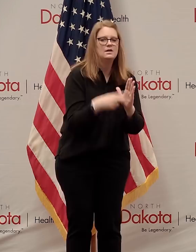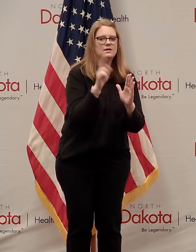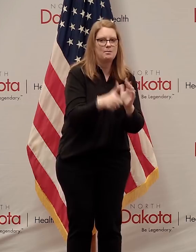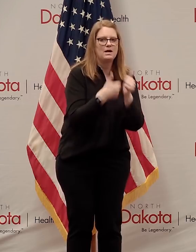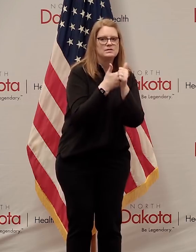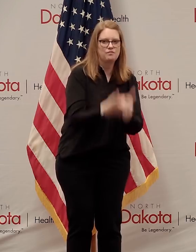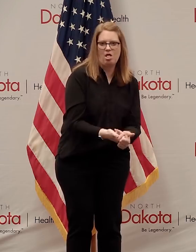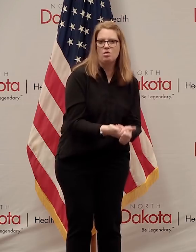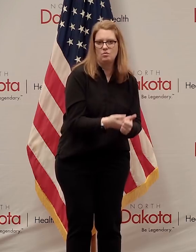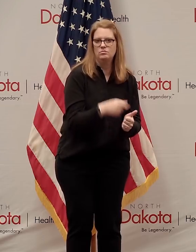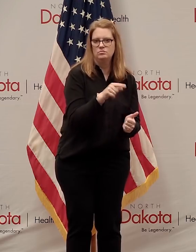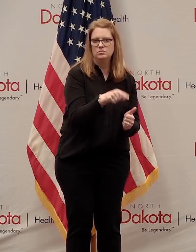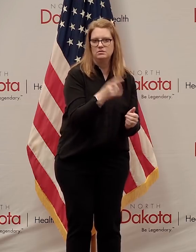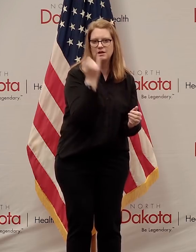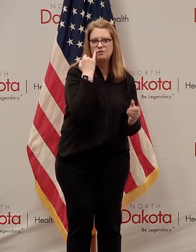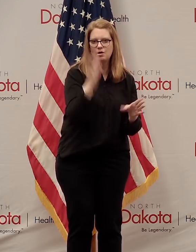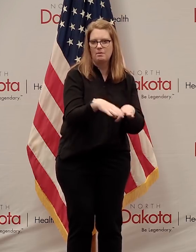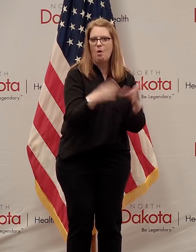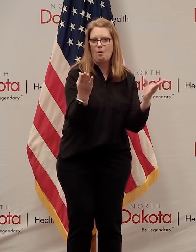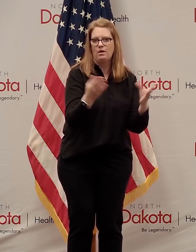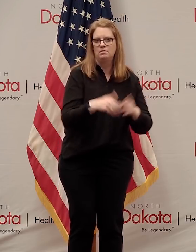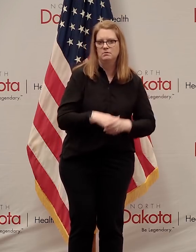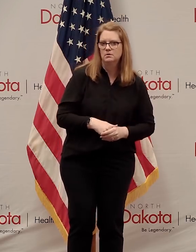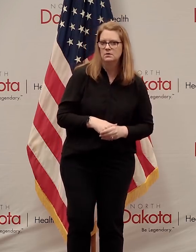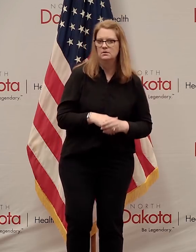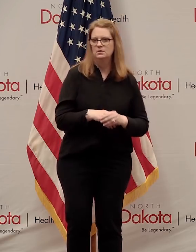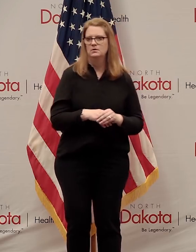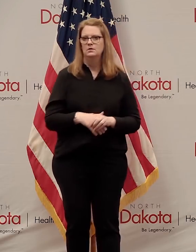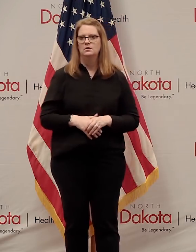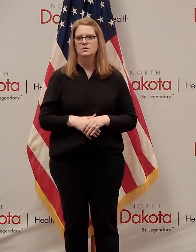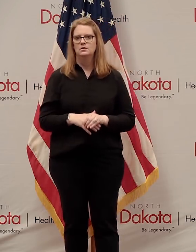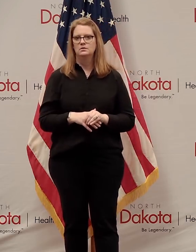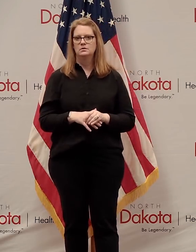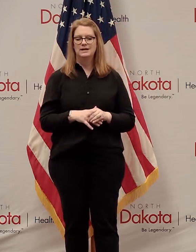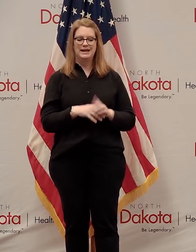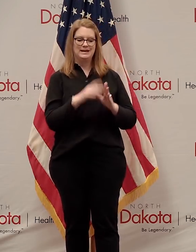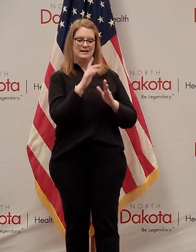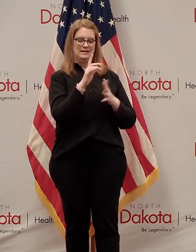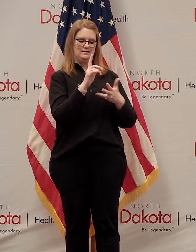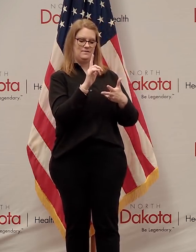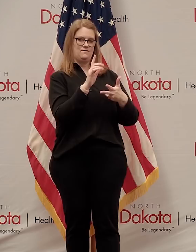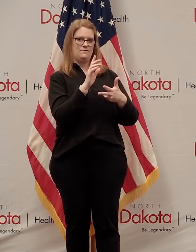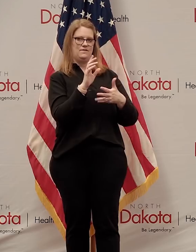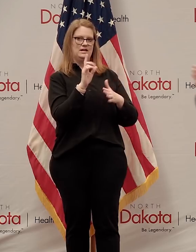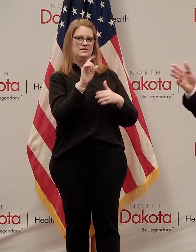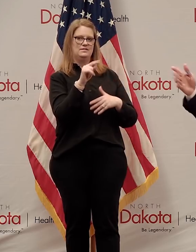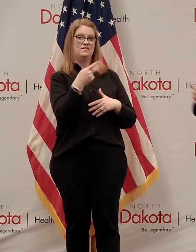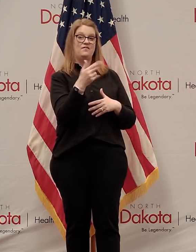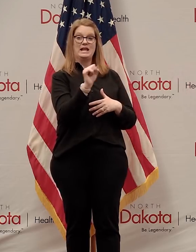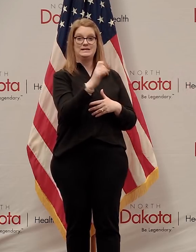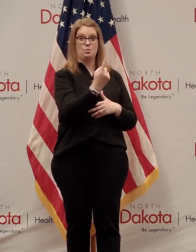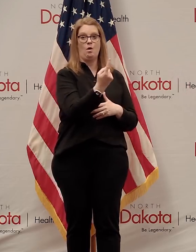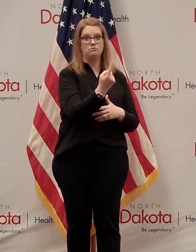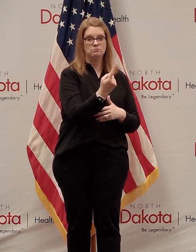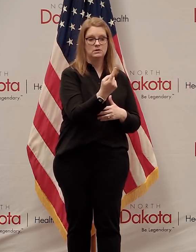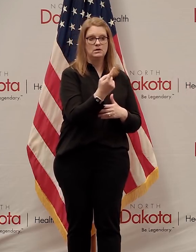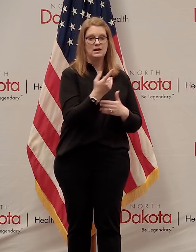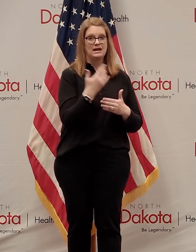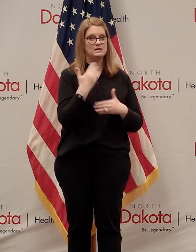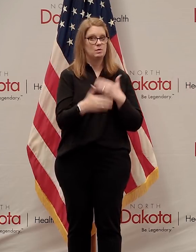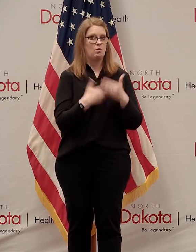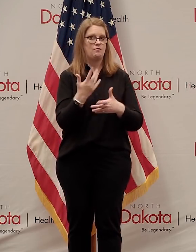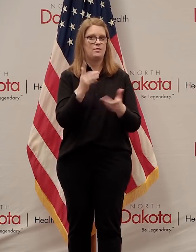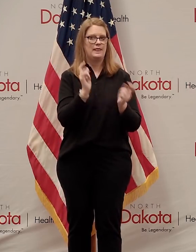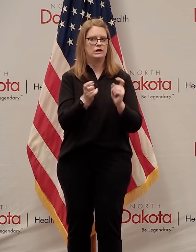with if you're going to be able to be open in phase one. And then again, those could keep modifying as we progress.